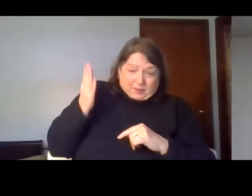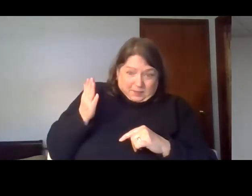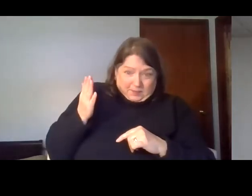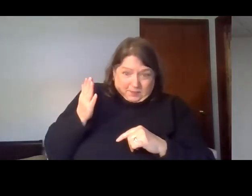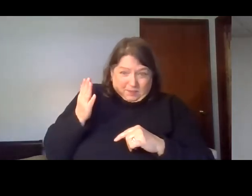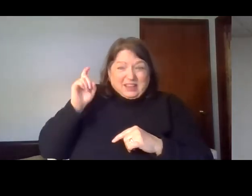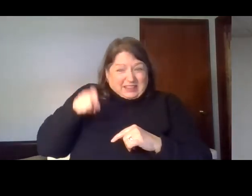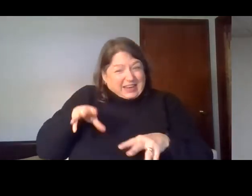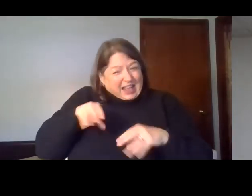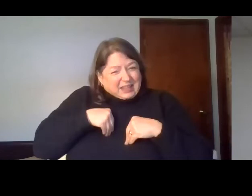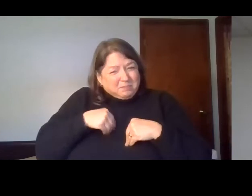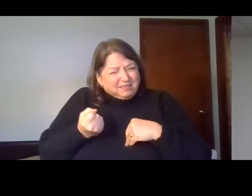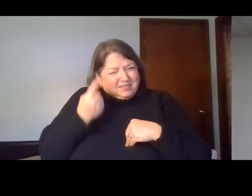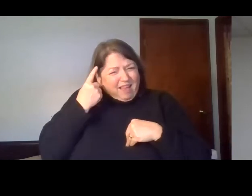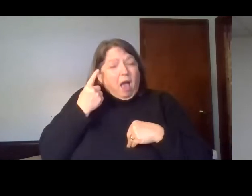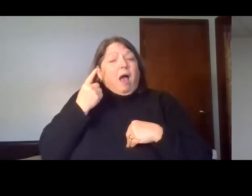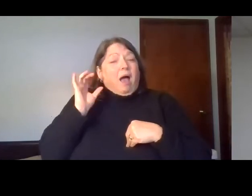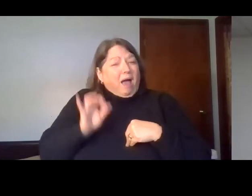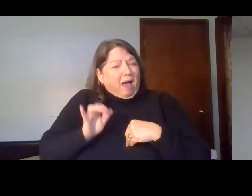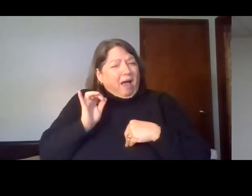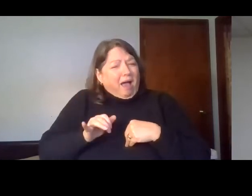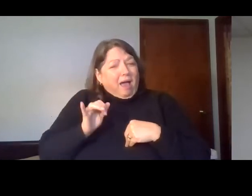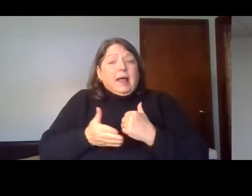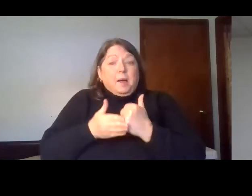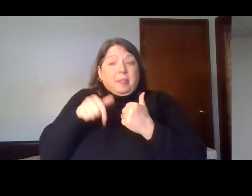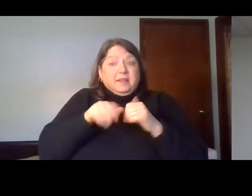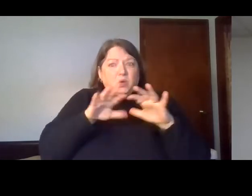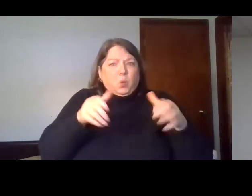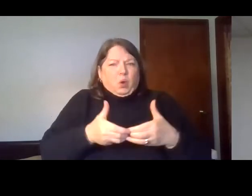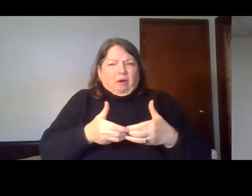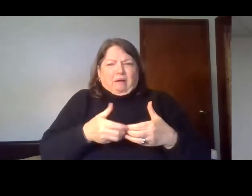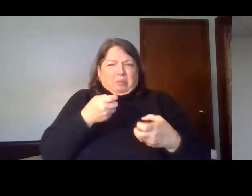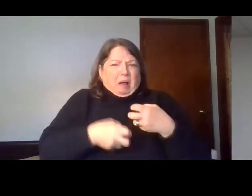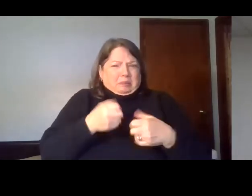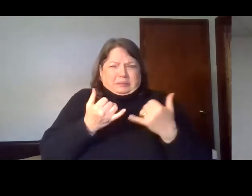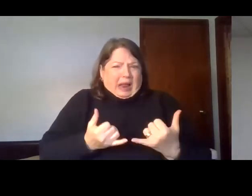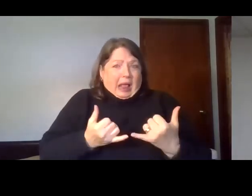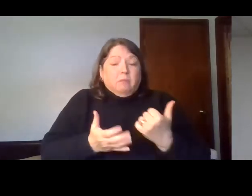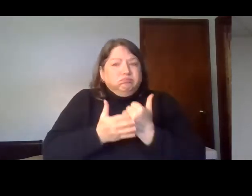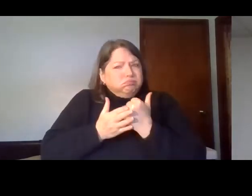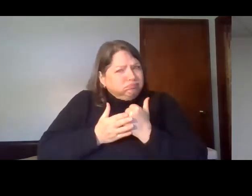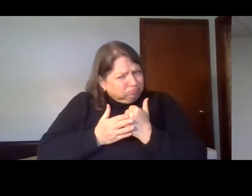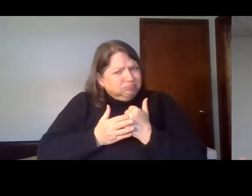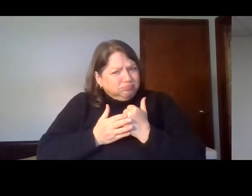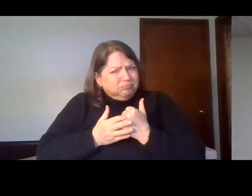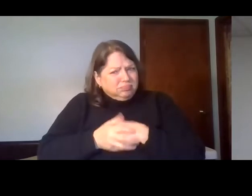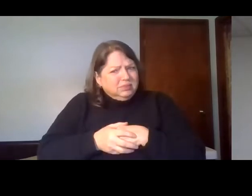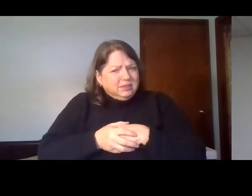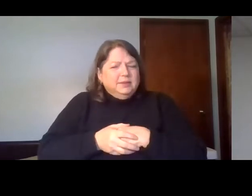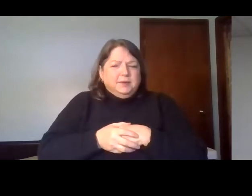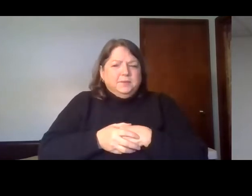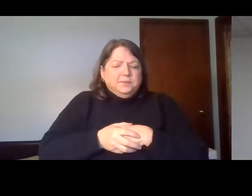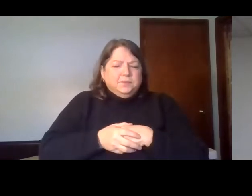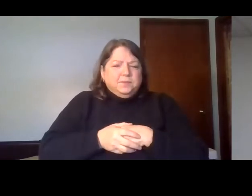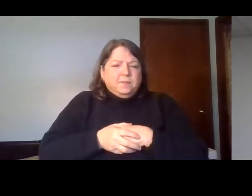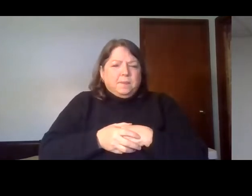on in our world as well as in our lives today. So let me share with you the very, very first one. And it's found, obviously, in the